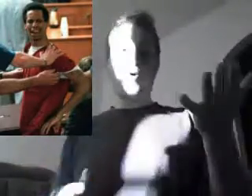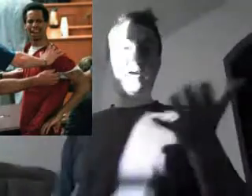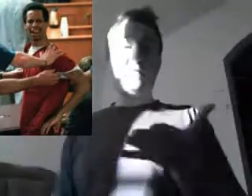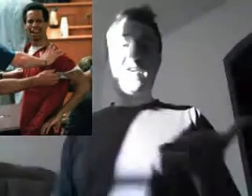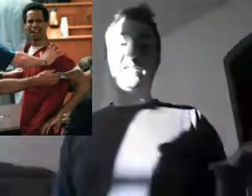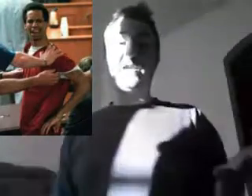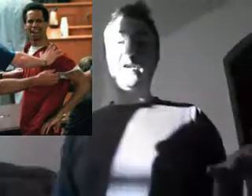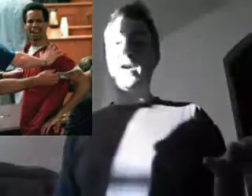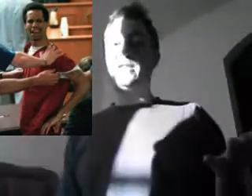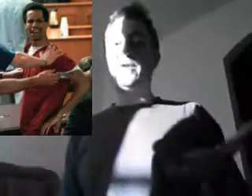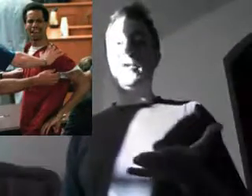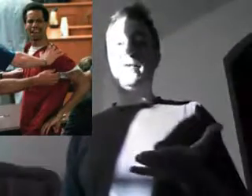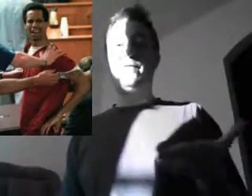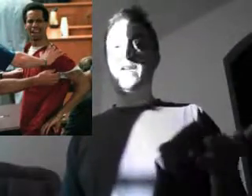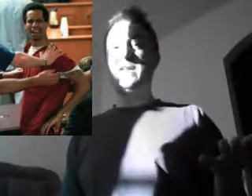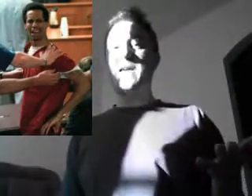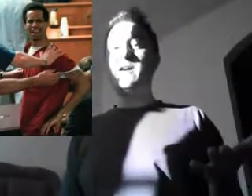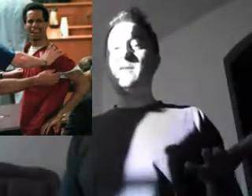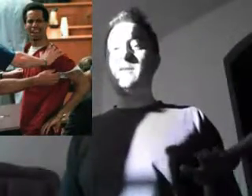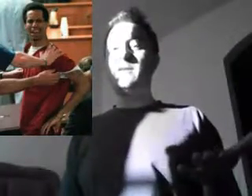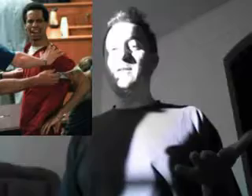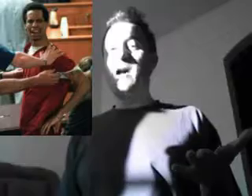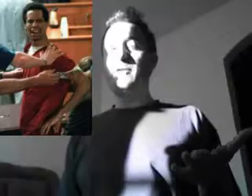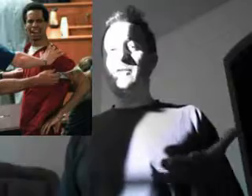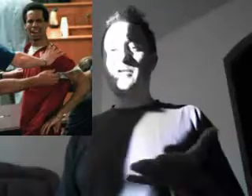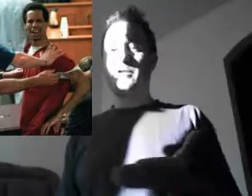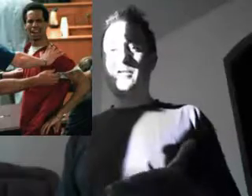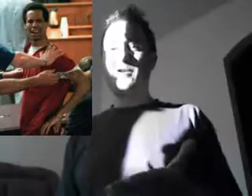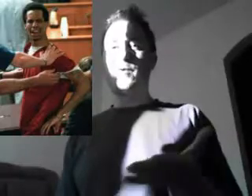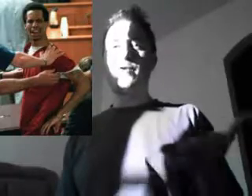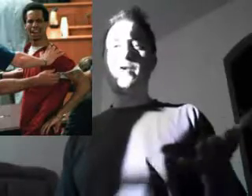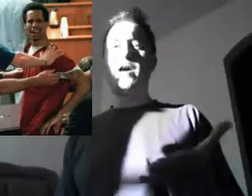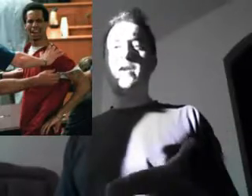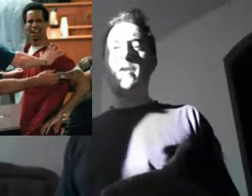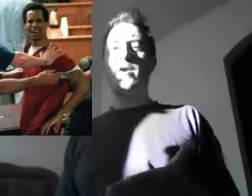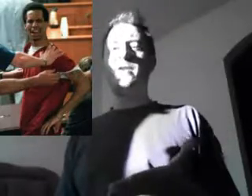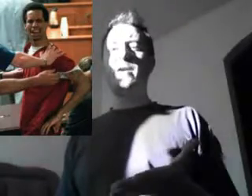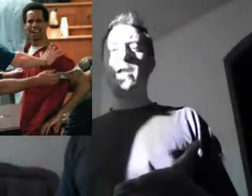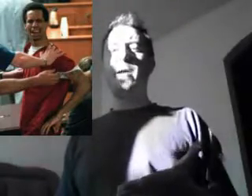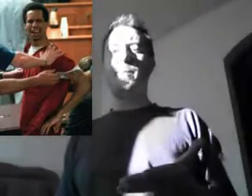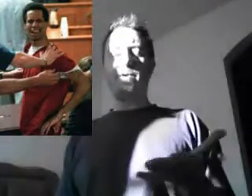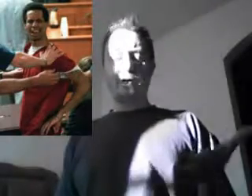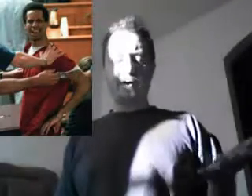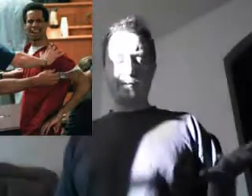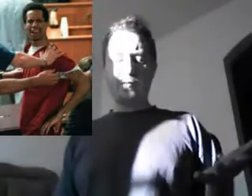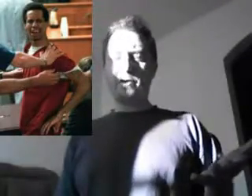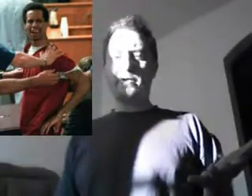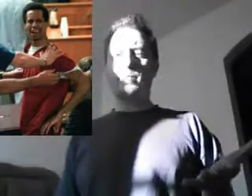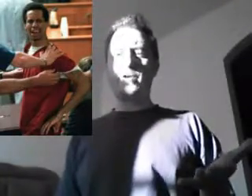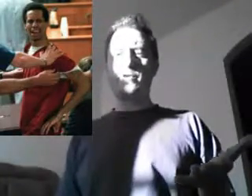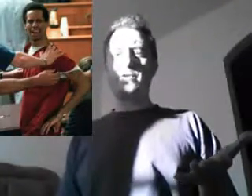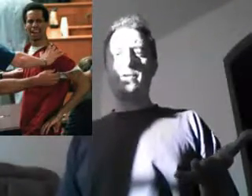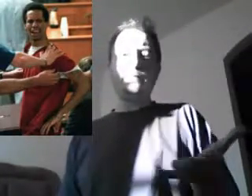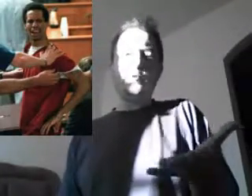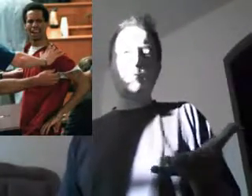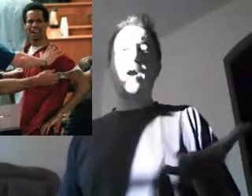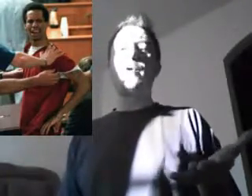quite fascinating, right? $750,000 to study whether or not Nathan Dunlap was abused, which he probably